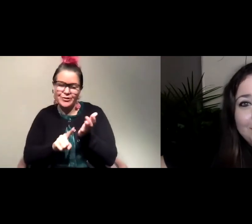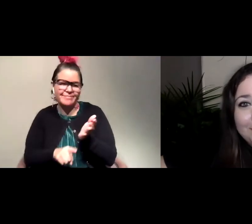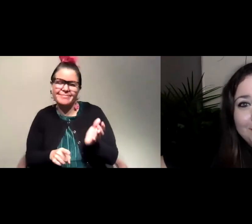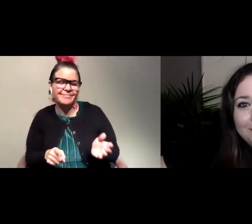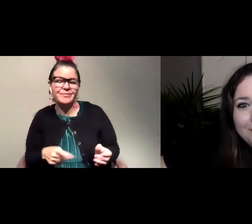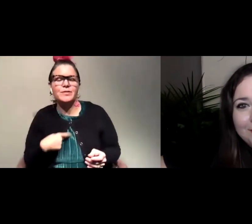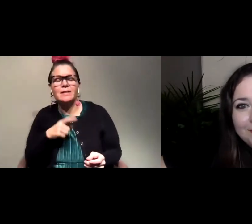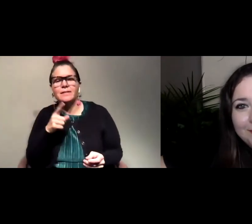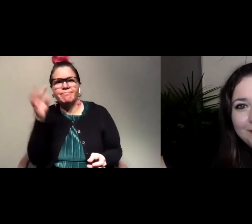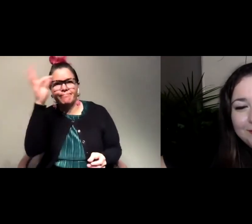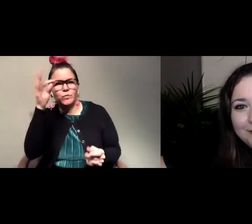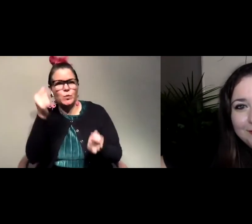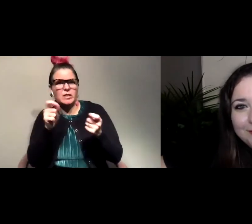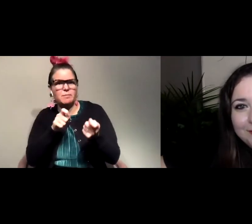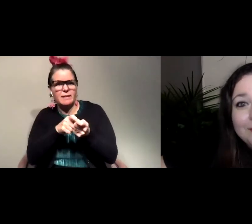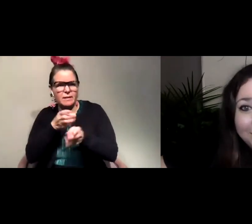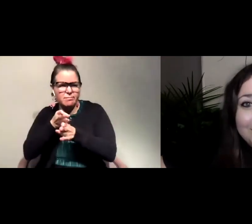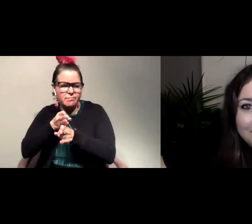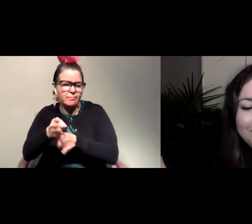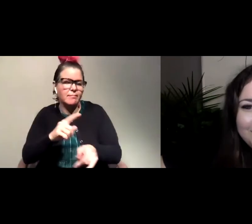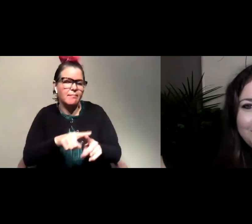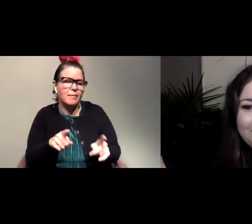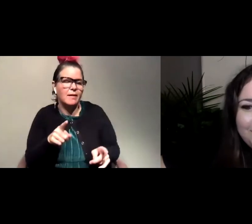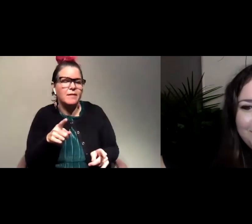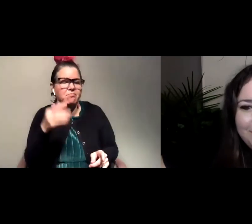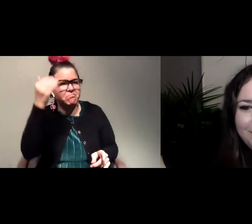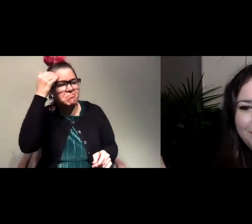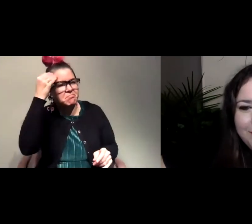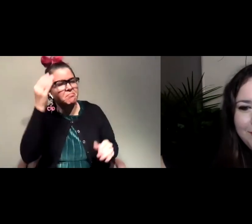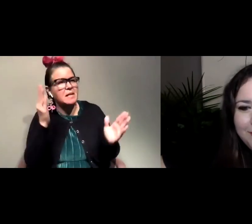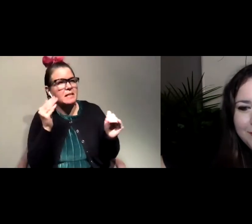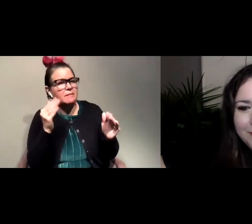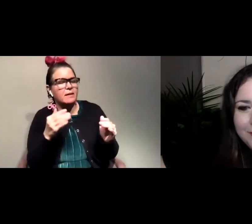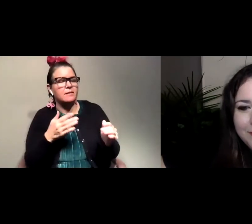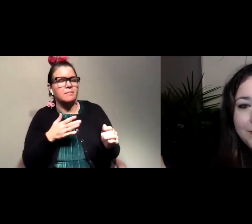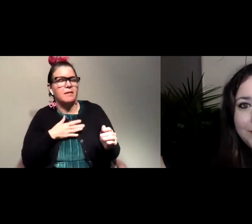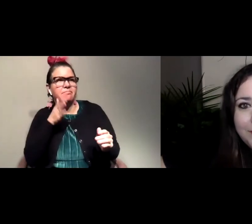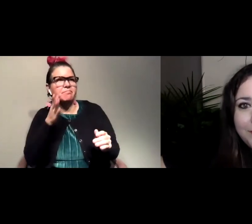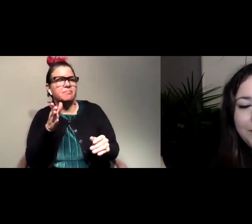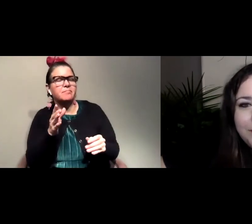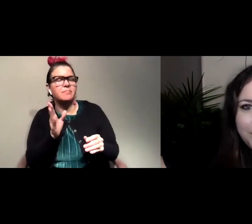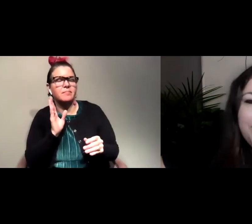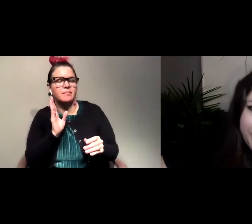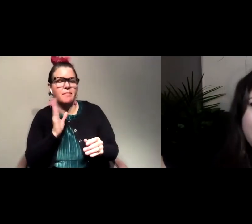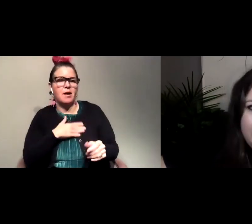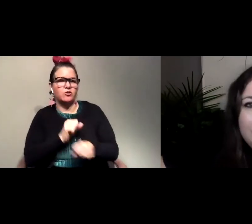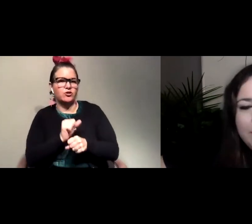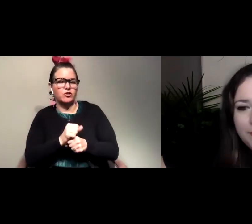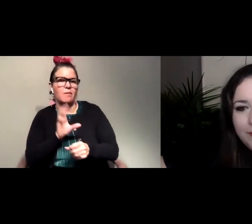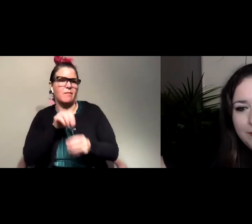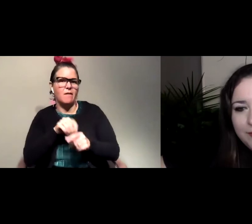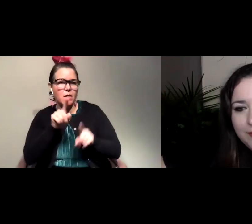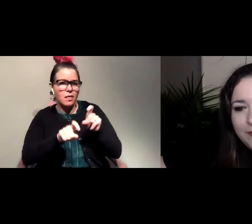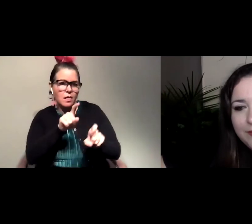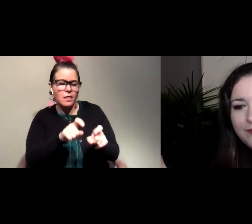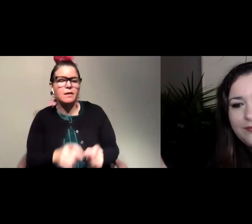of research I would end up in, but it didn't really surprise them that I ended up in a job where I asked a lot of questions, and my